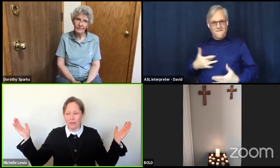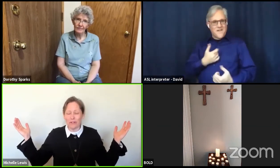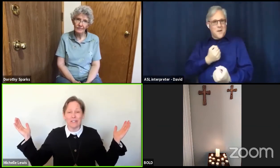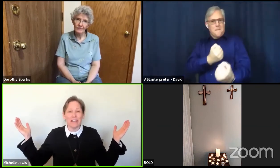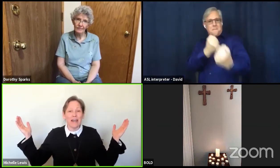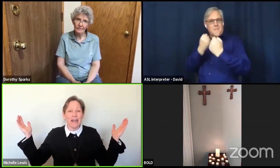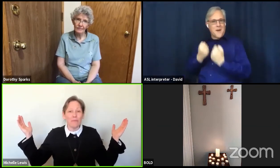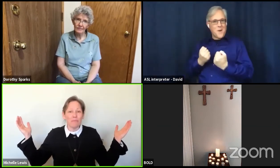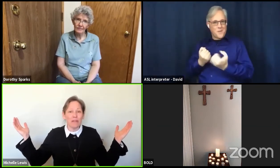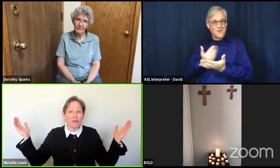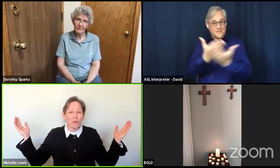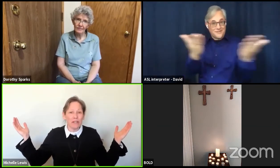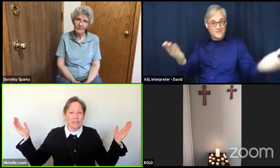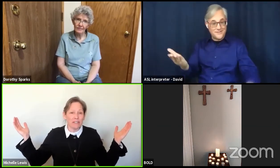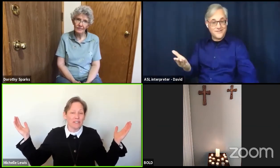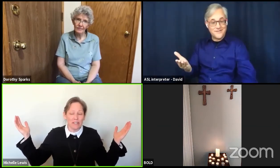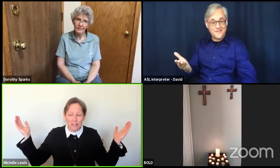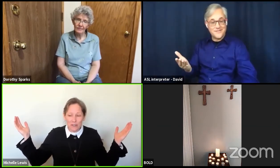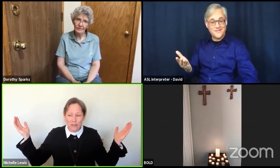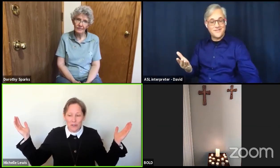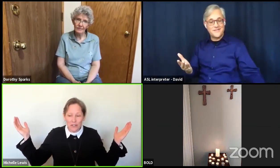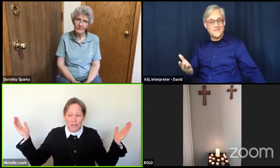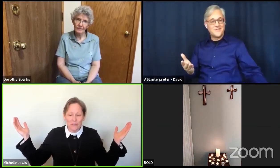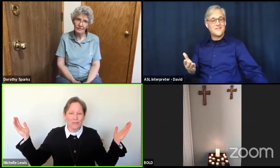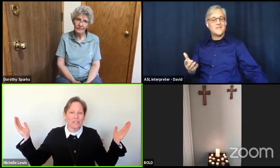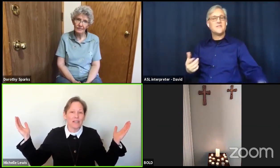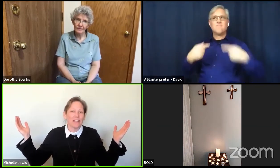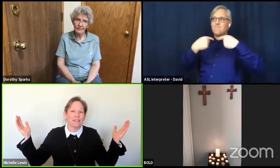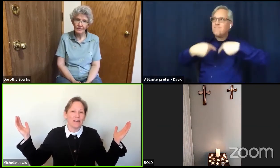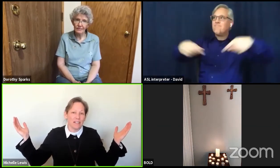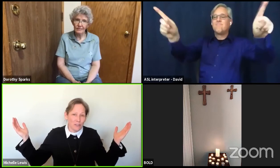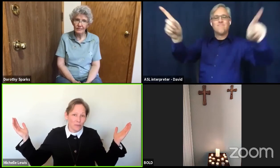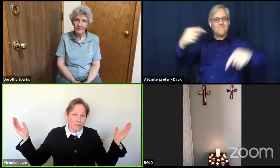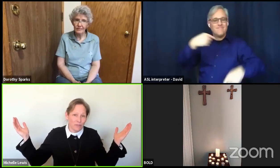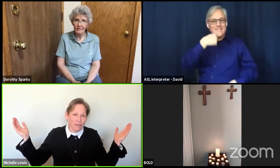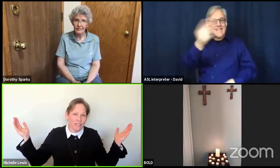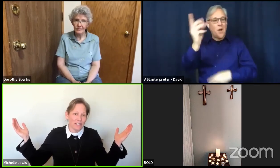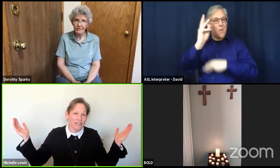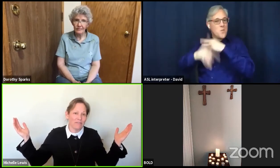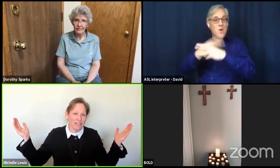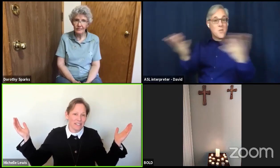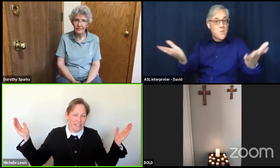and bear witness to the good news that you have received this day